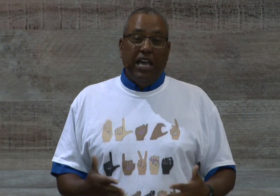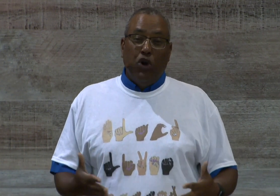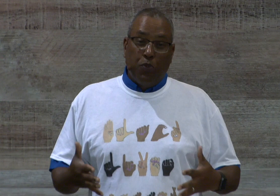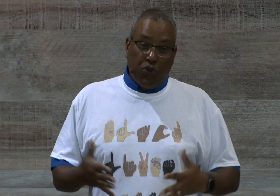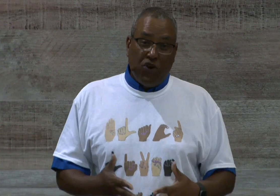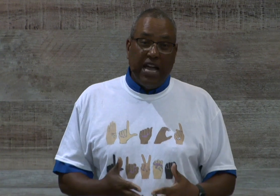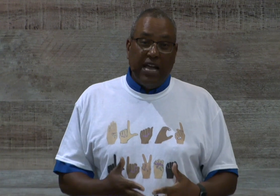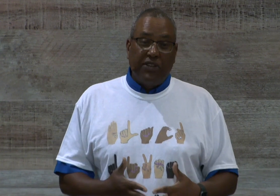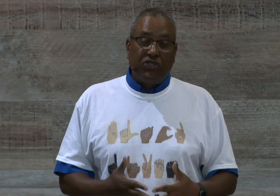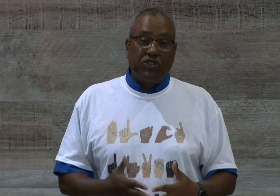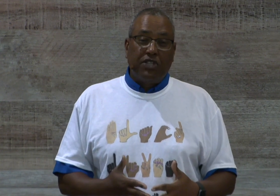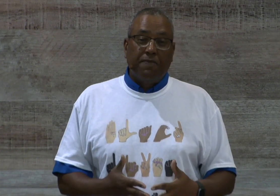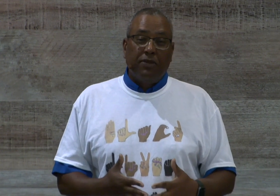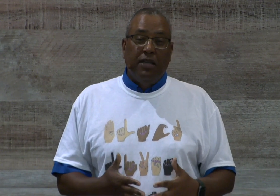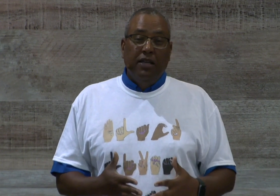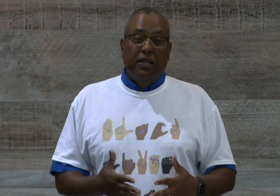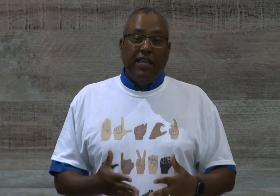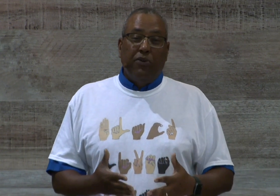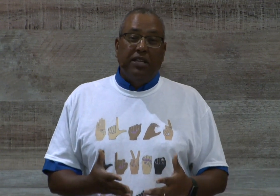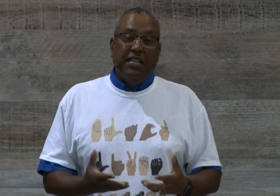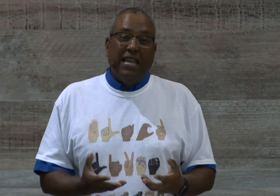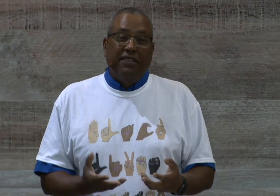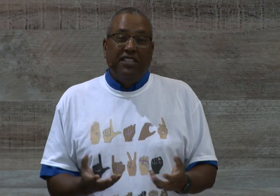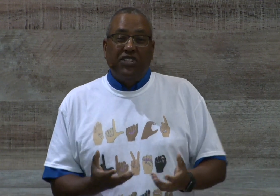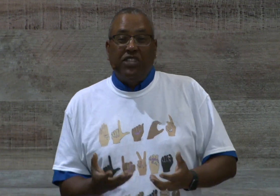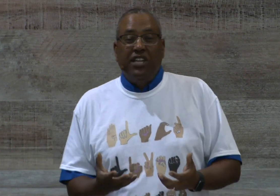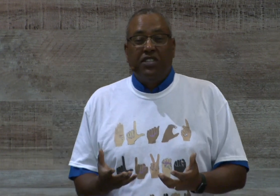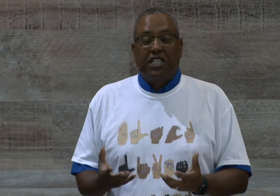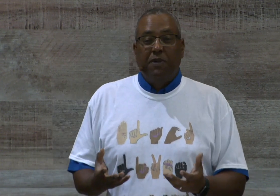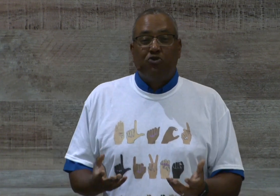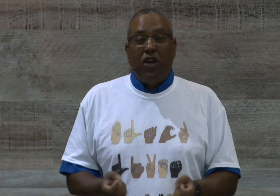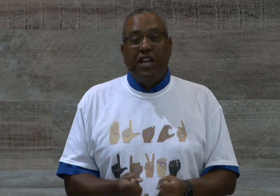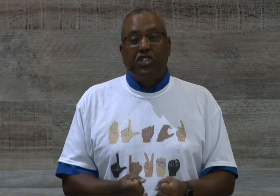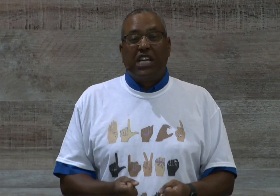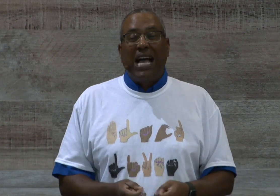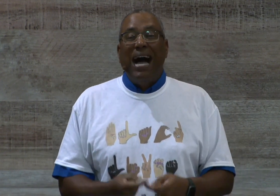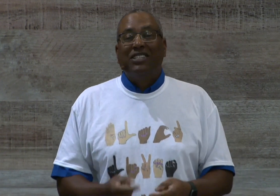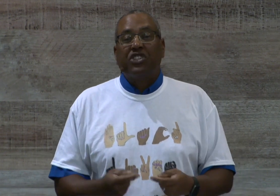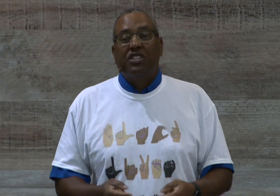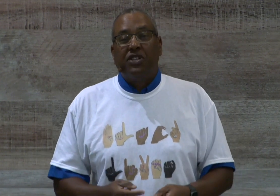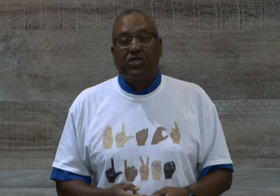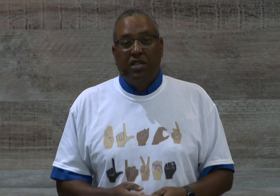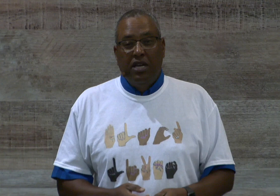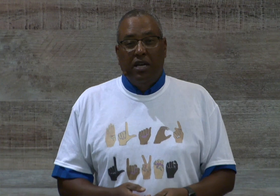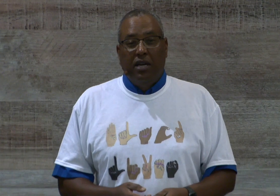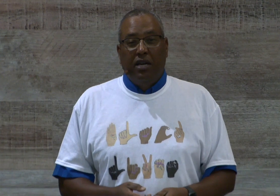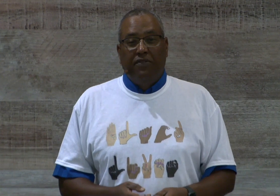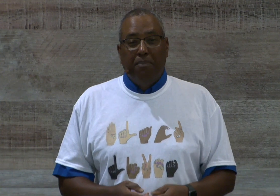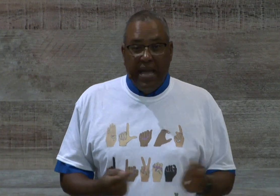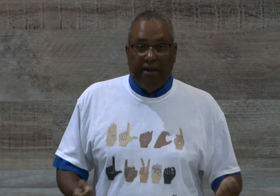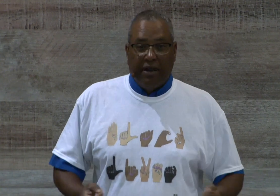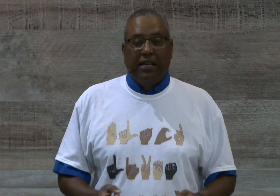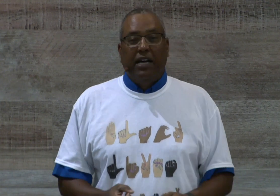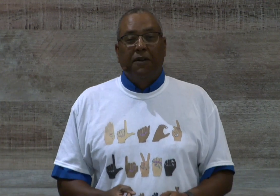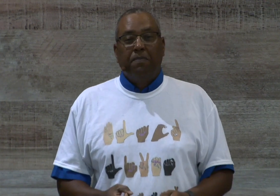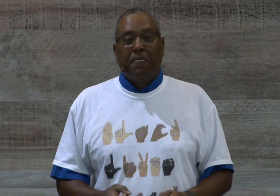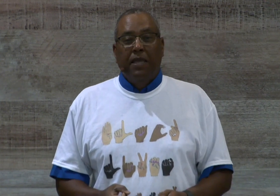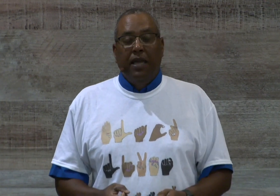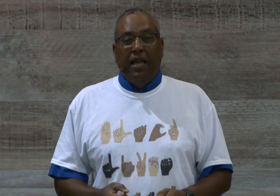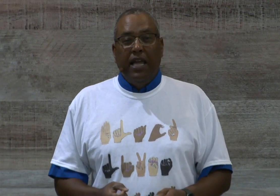oppressed that in this season, it's been raised to the consciousness of America, and